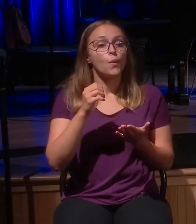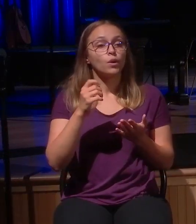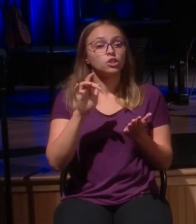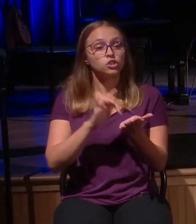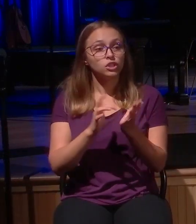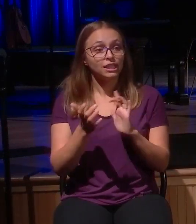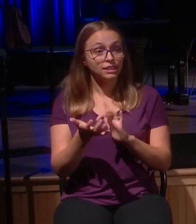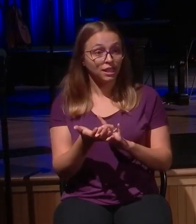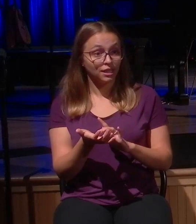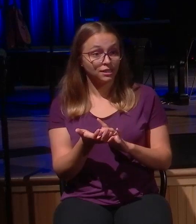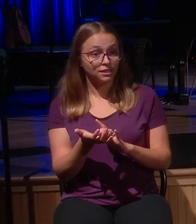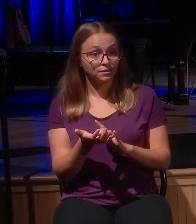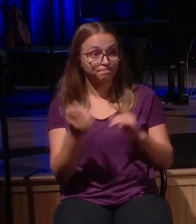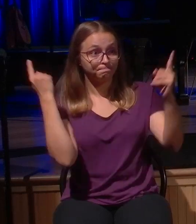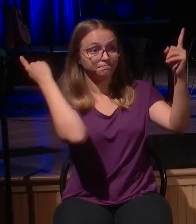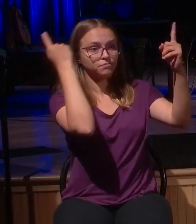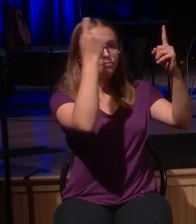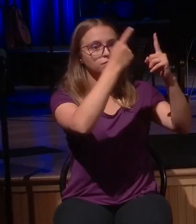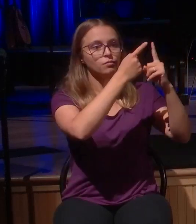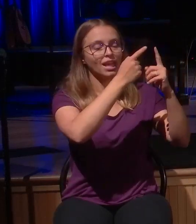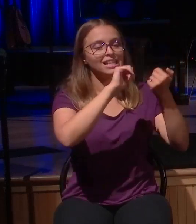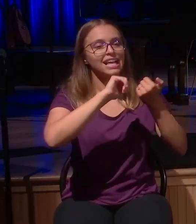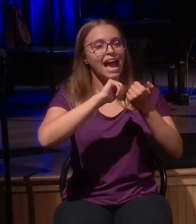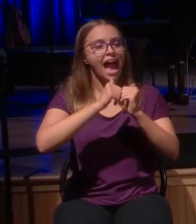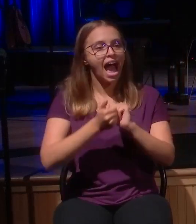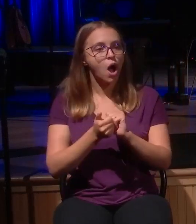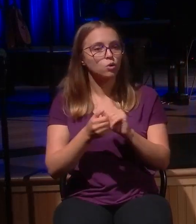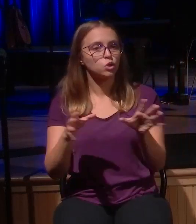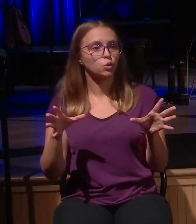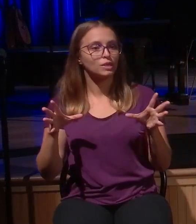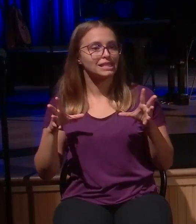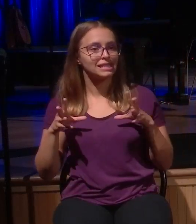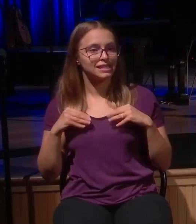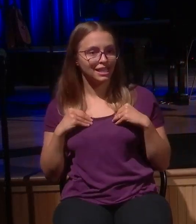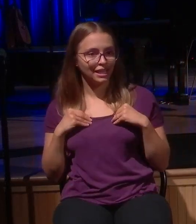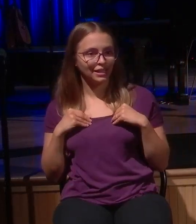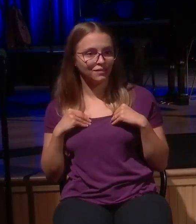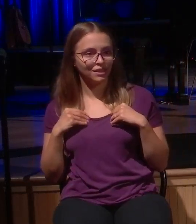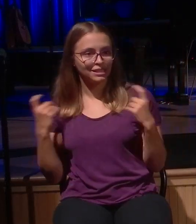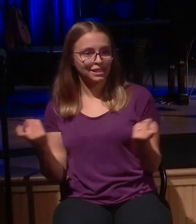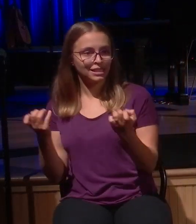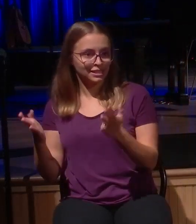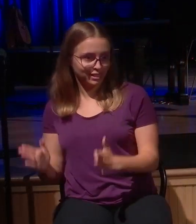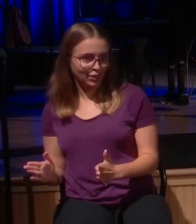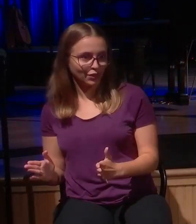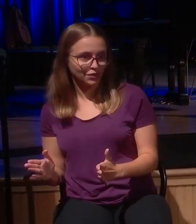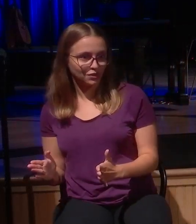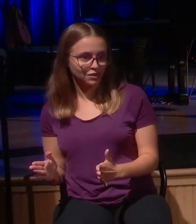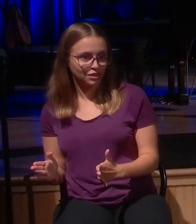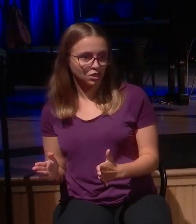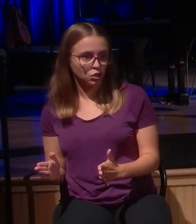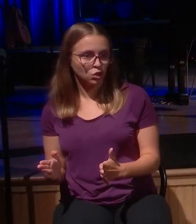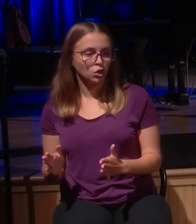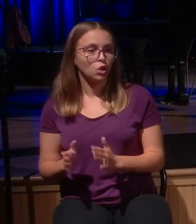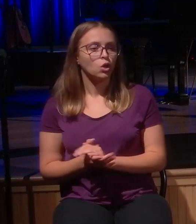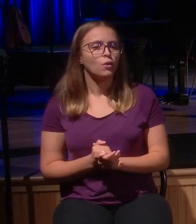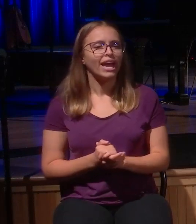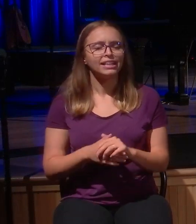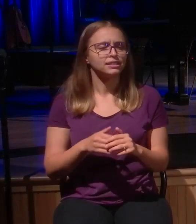fascinating to you how two people can look at the very same event and you reach totally different conclusions? It happens in politics.